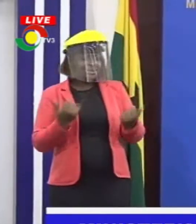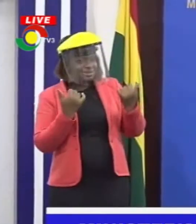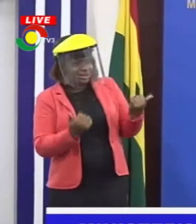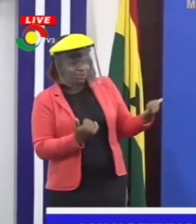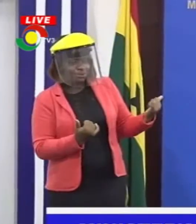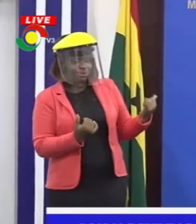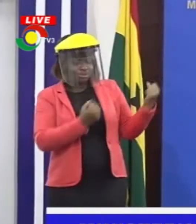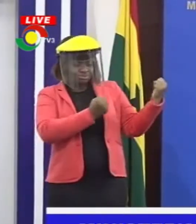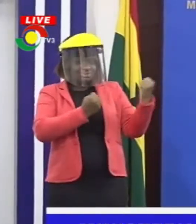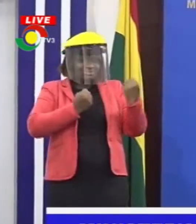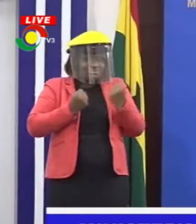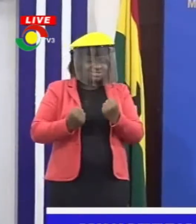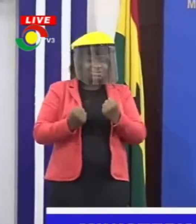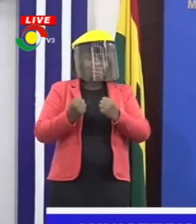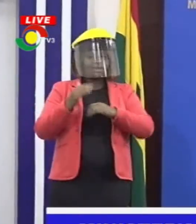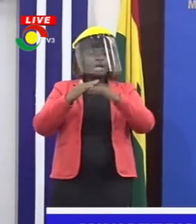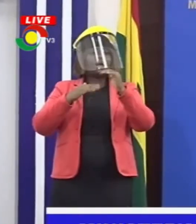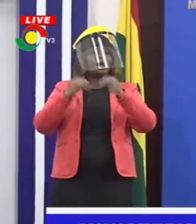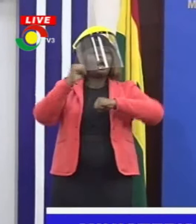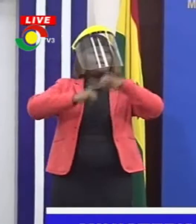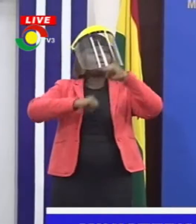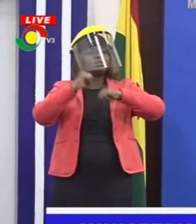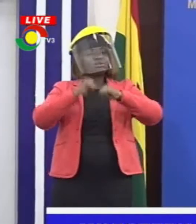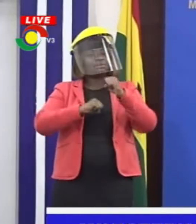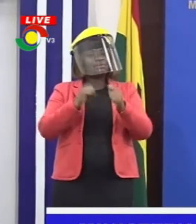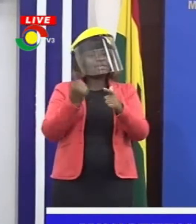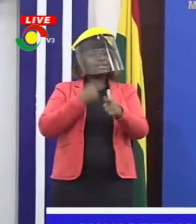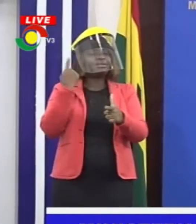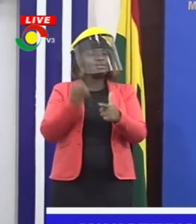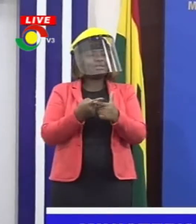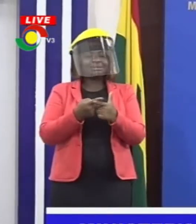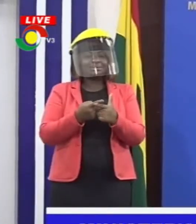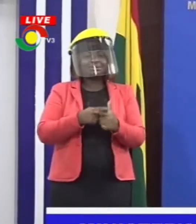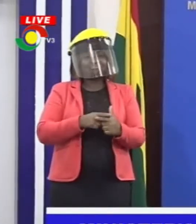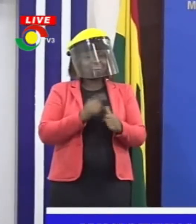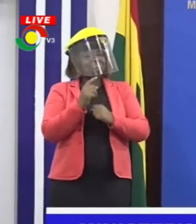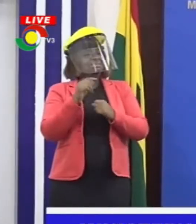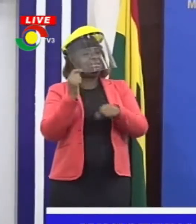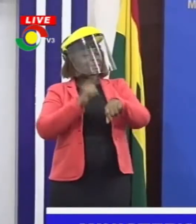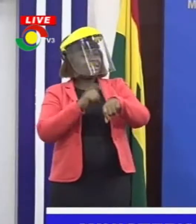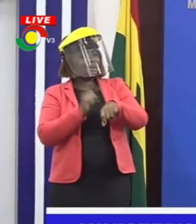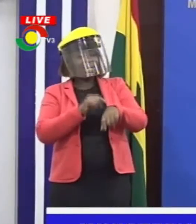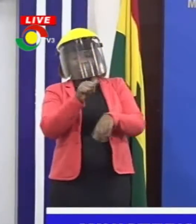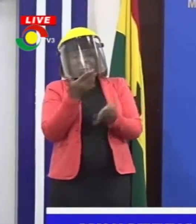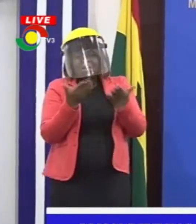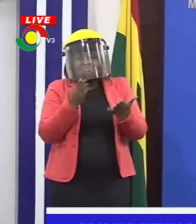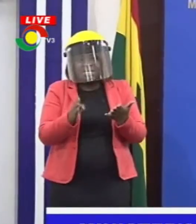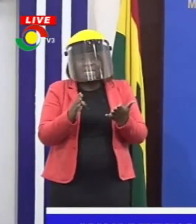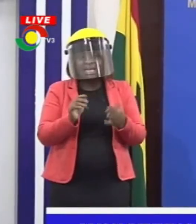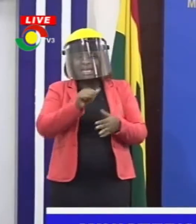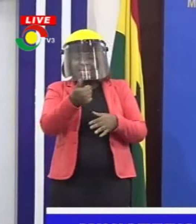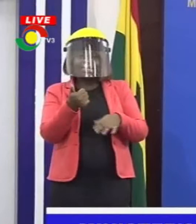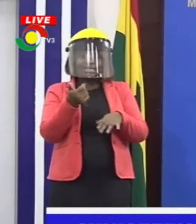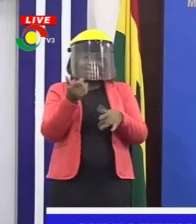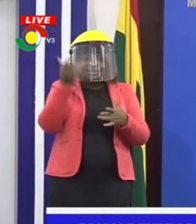strengthening from the beginning was to build our capacity for the next any pandemic infectious disease that is happening. And so